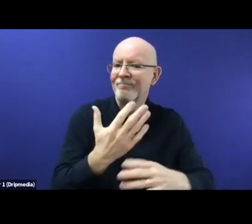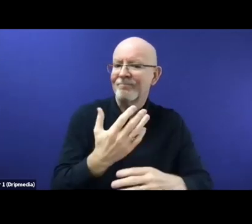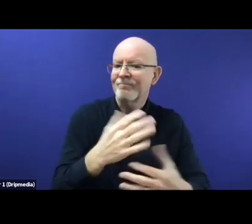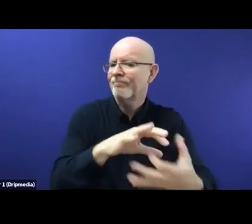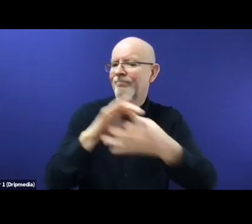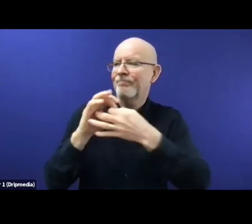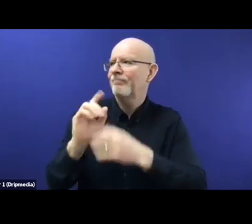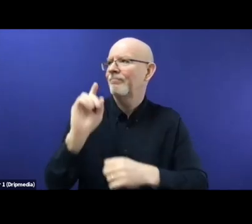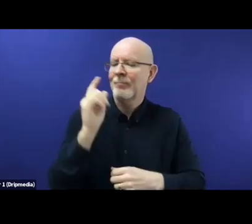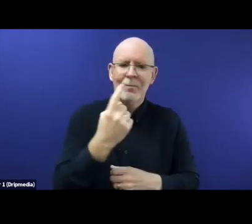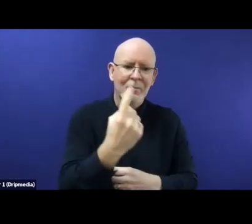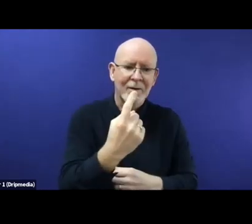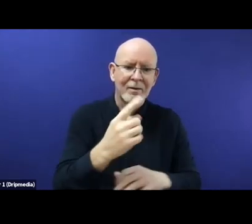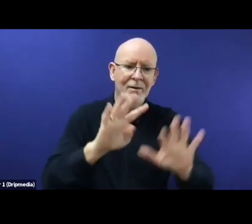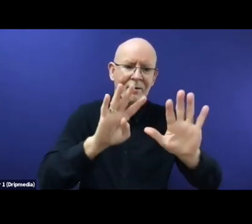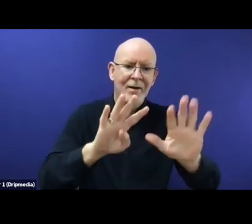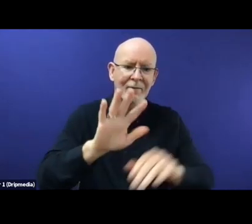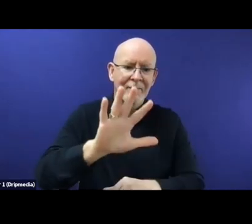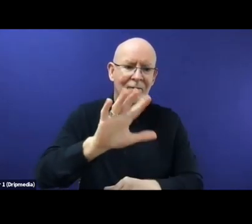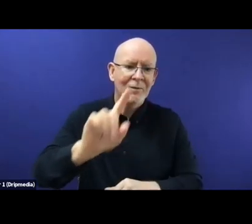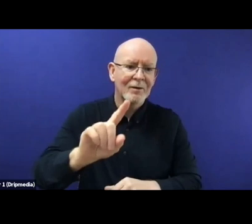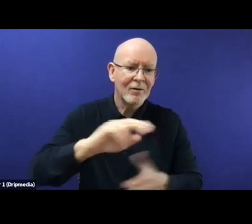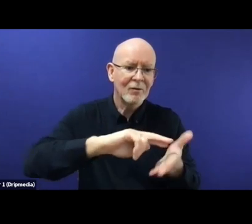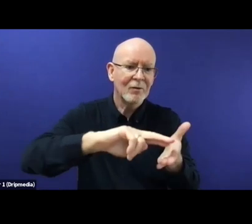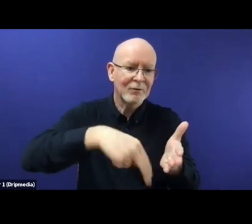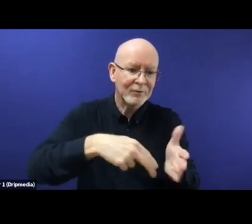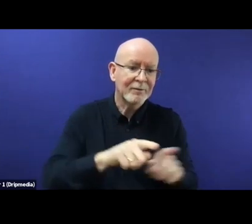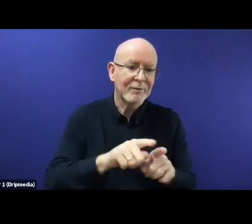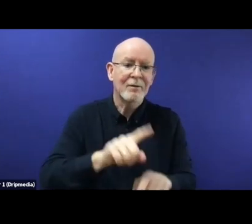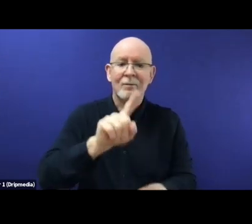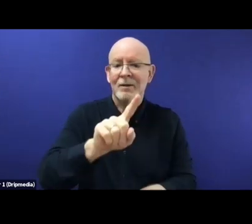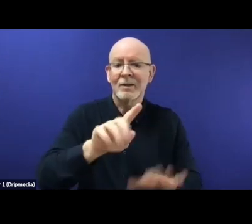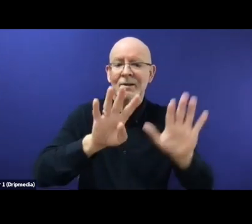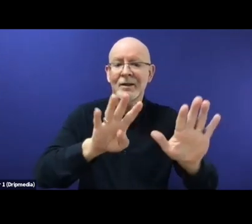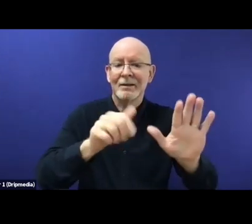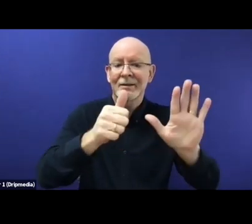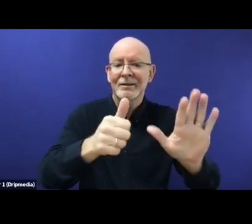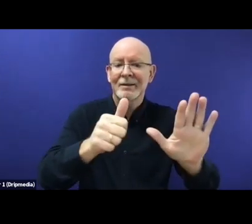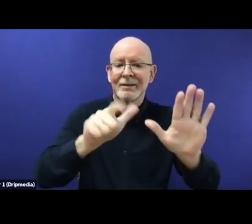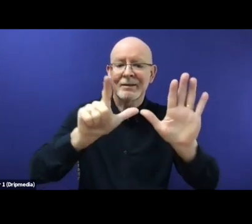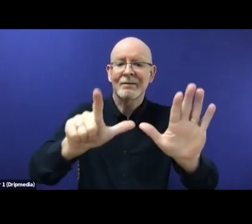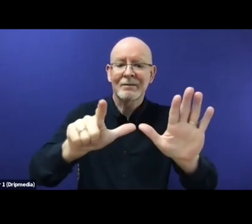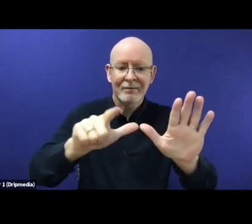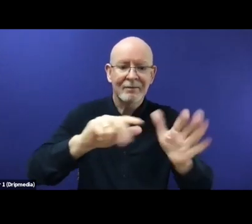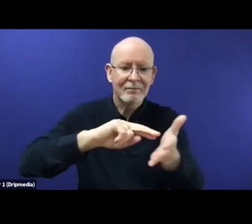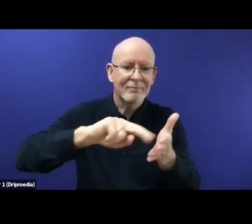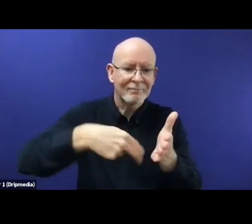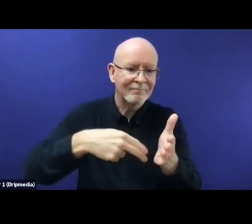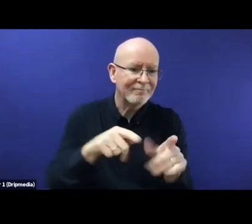This all together is meant to provide a basis for predictable and equitable burden and